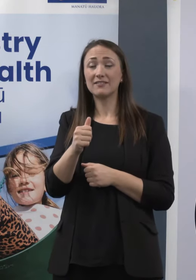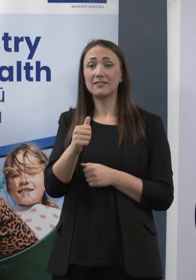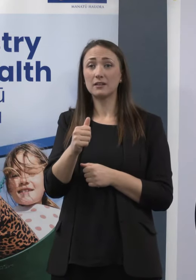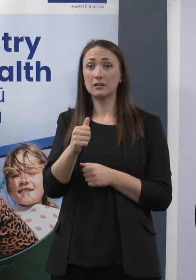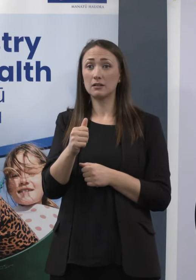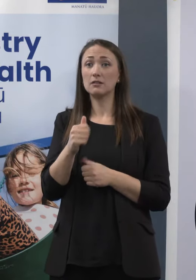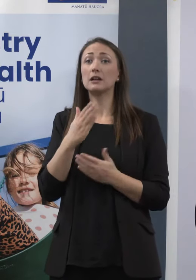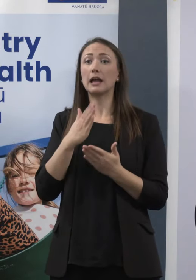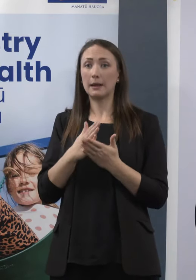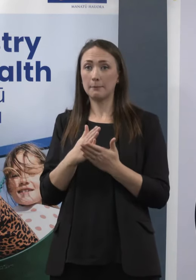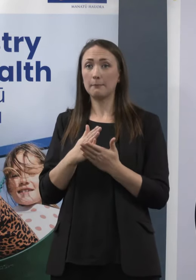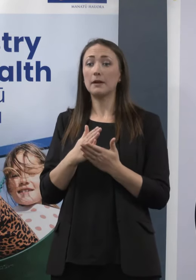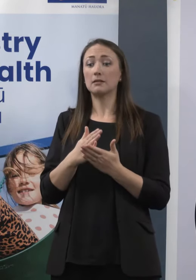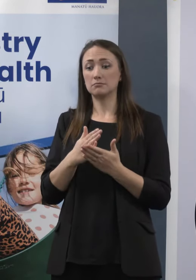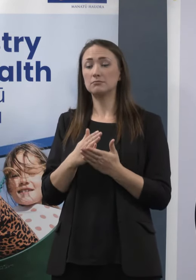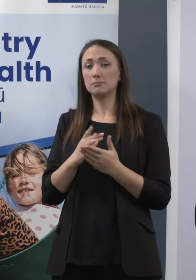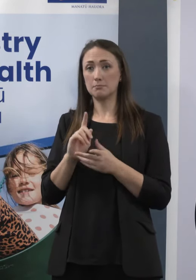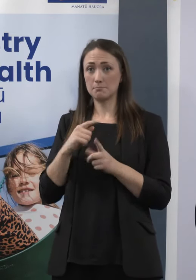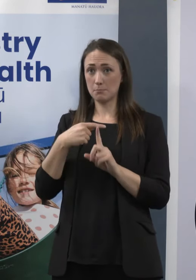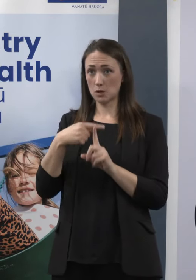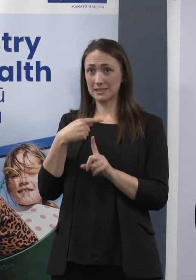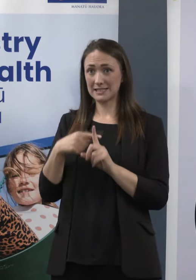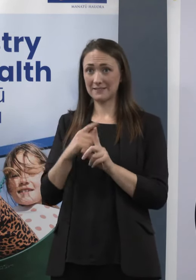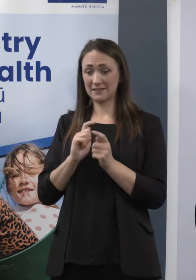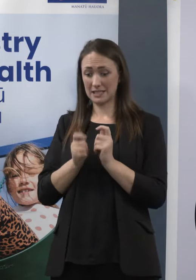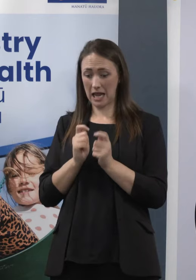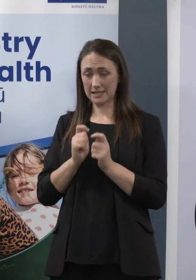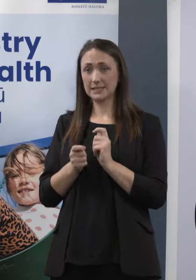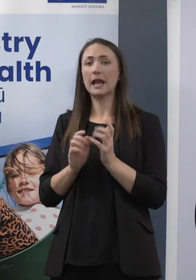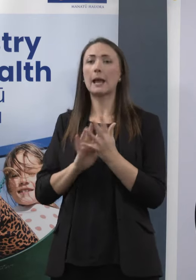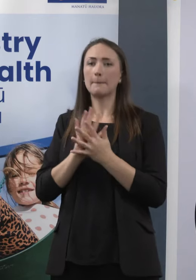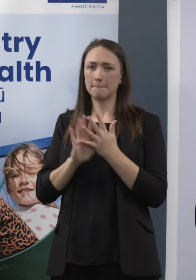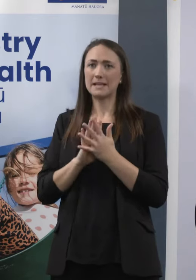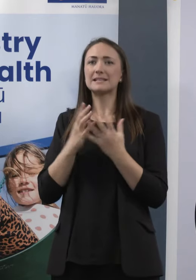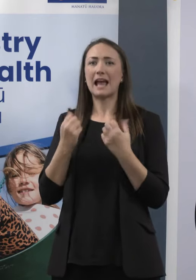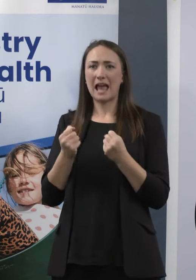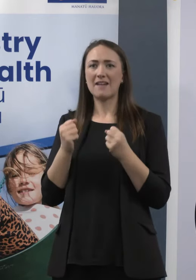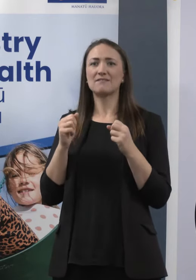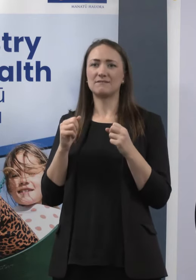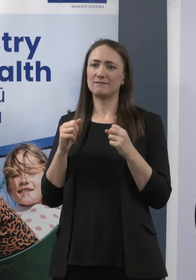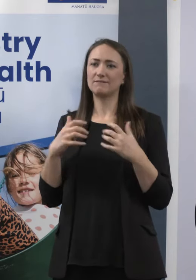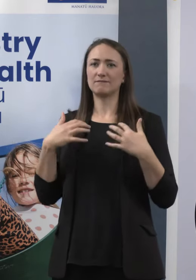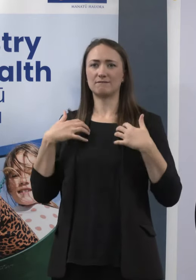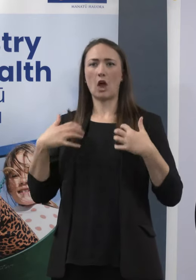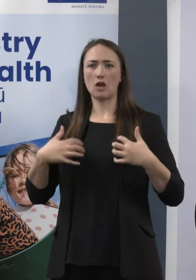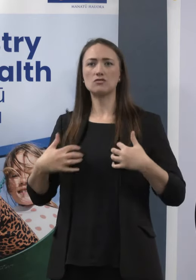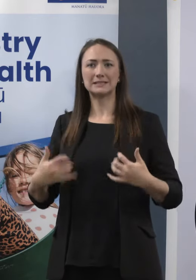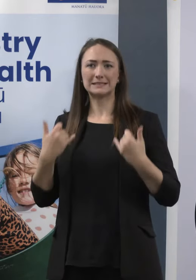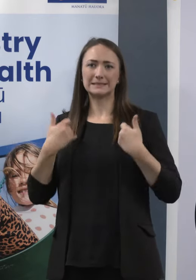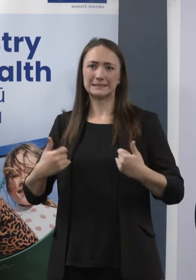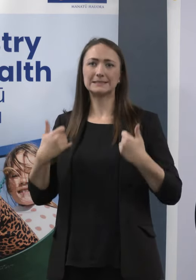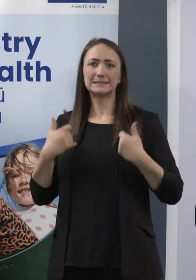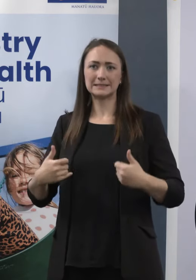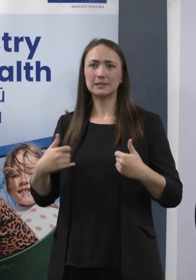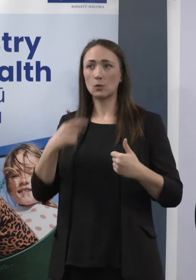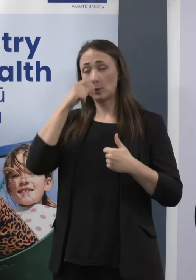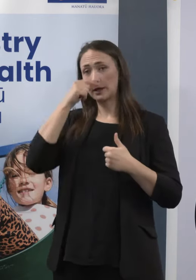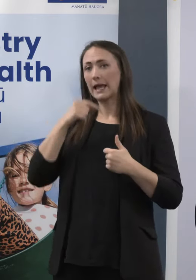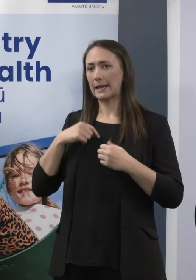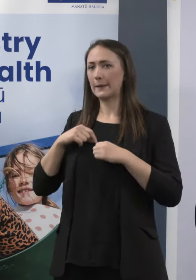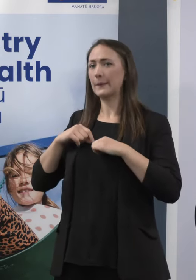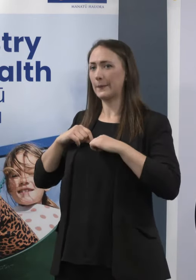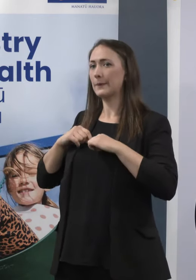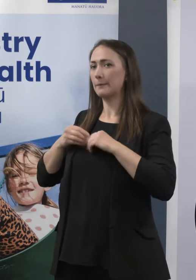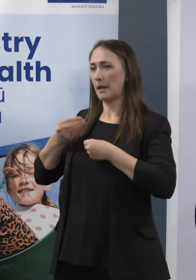material that is being detected by that antigen test. We know from the PCR tests, of course, that that test can go on and be